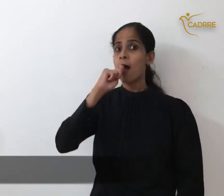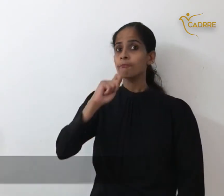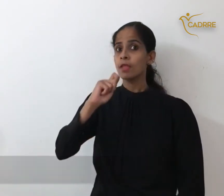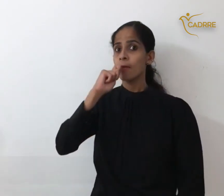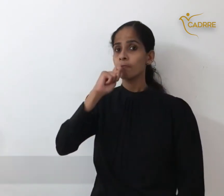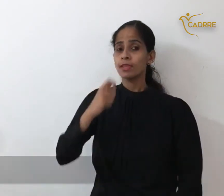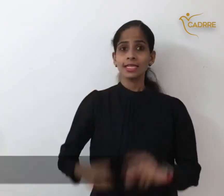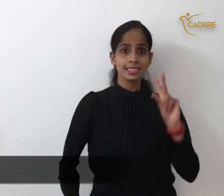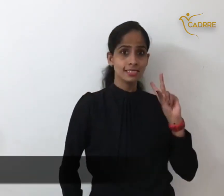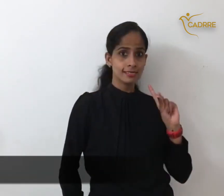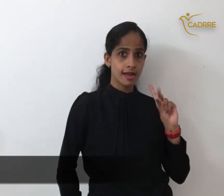second sign